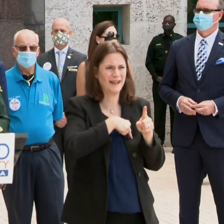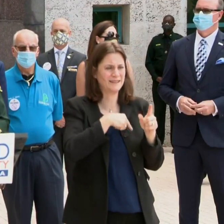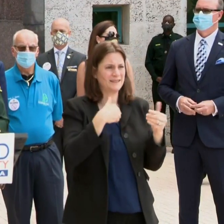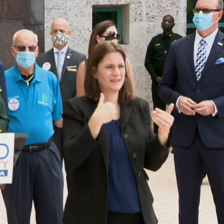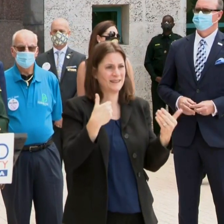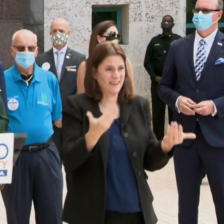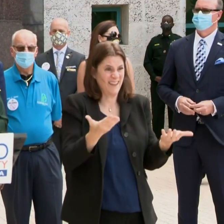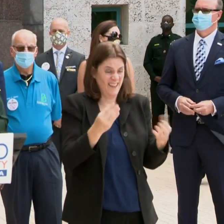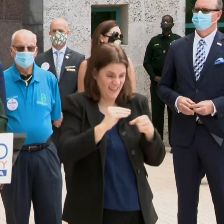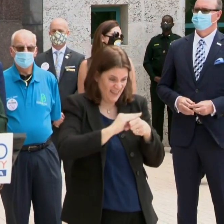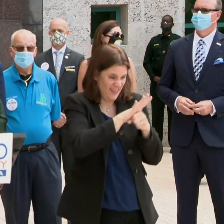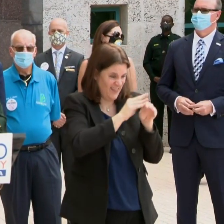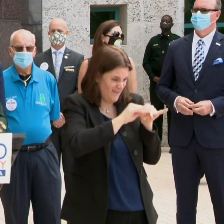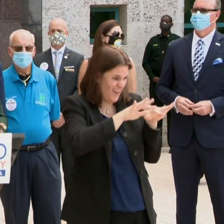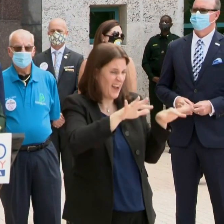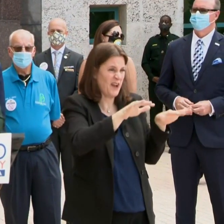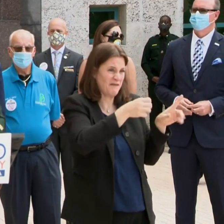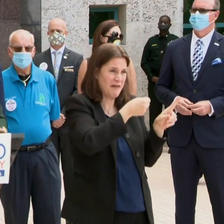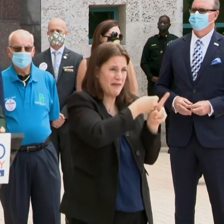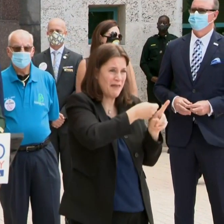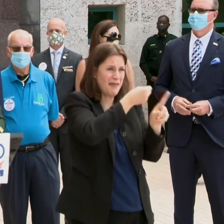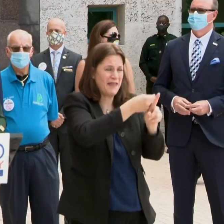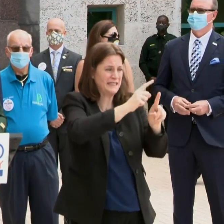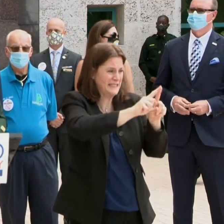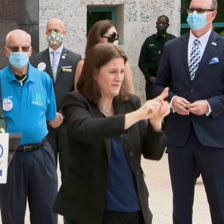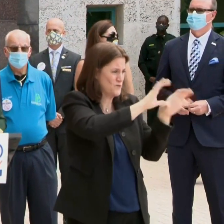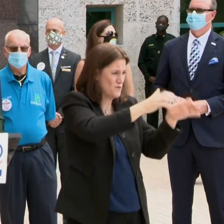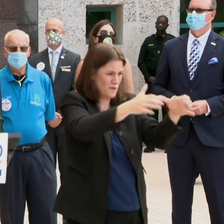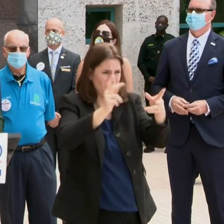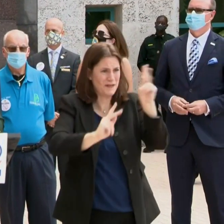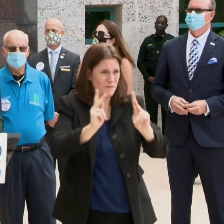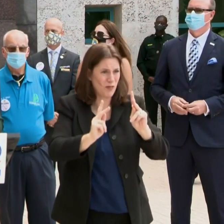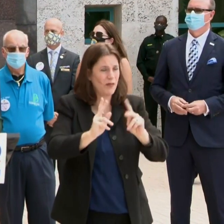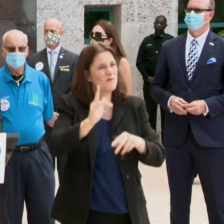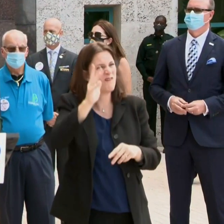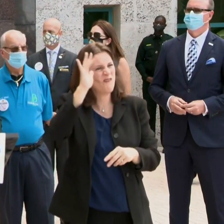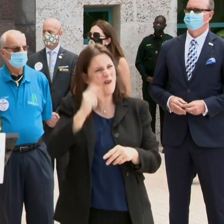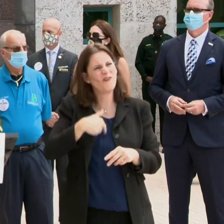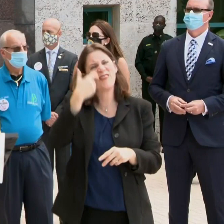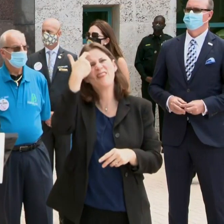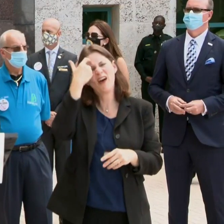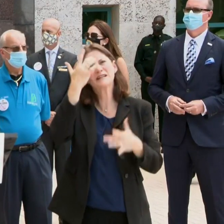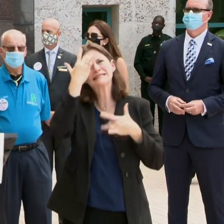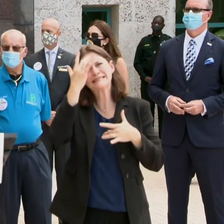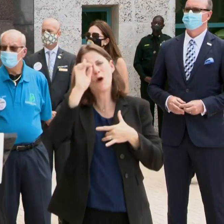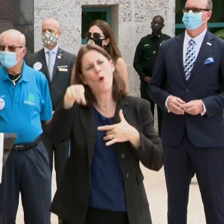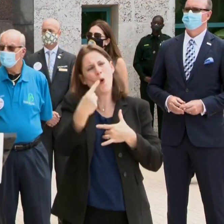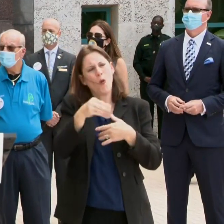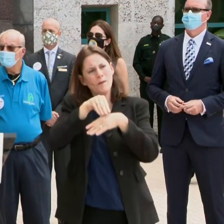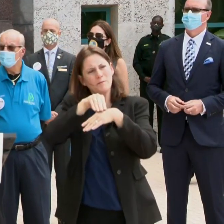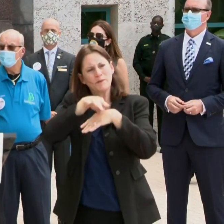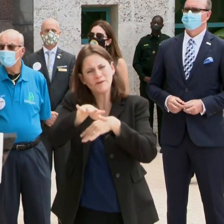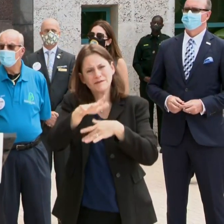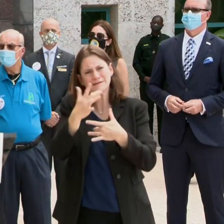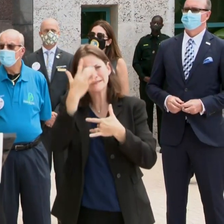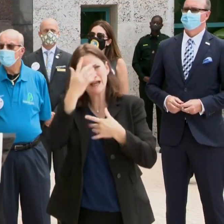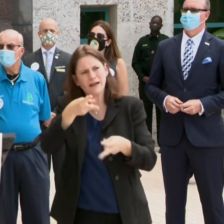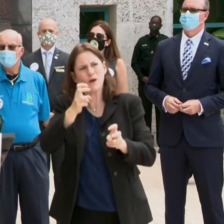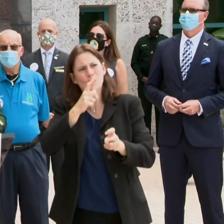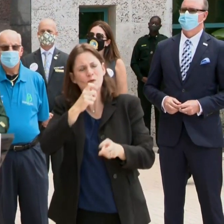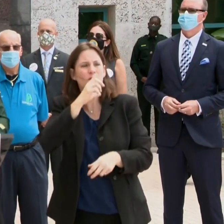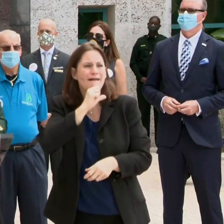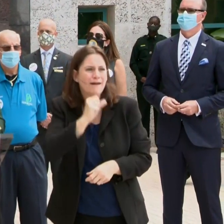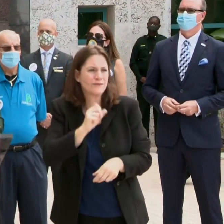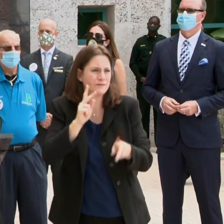terms of how this virus is impacting different demographics now. Early on, as we fought this virus, it was the elderly population, but now we're seeing a